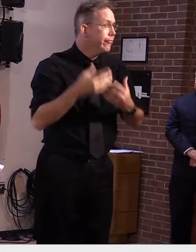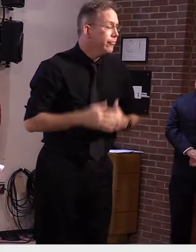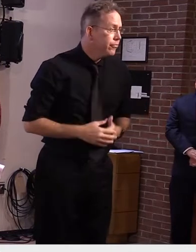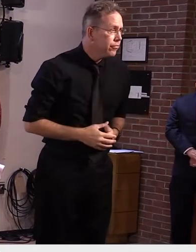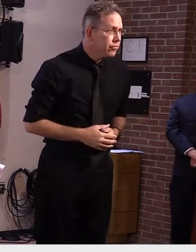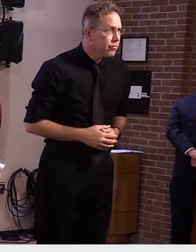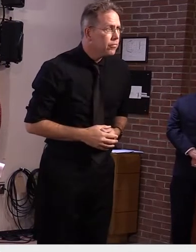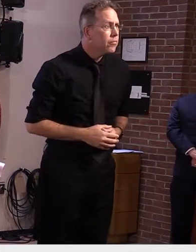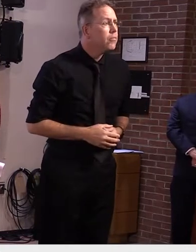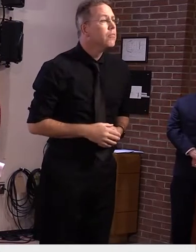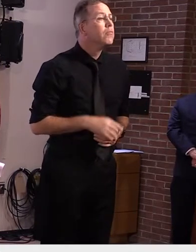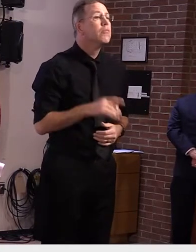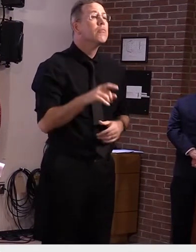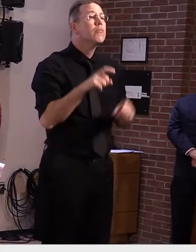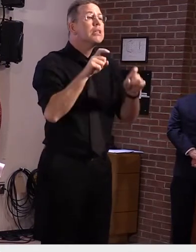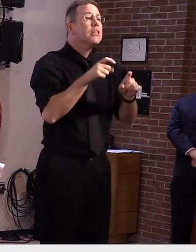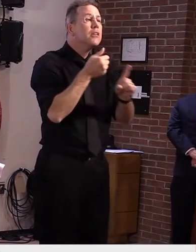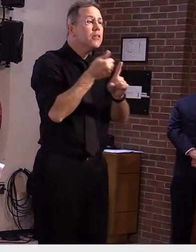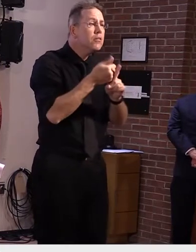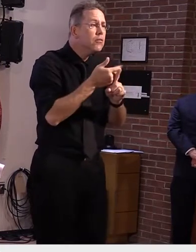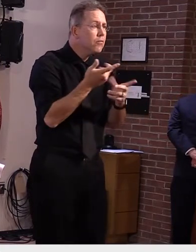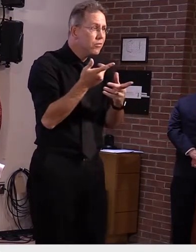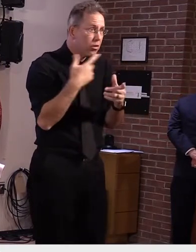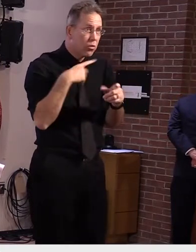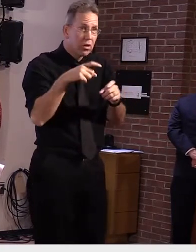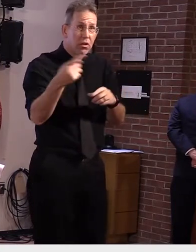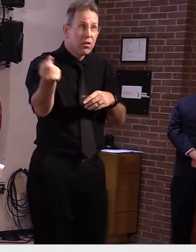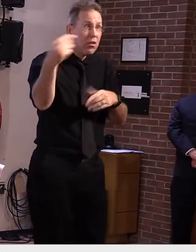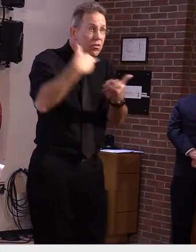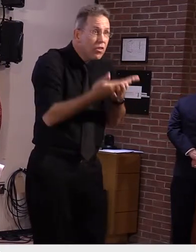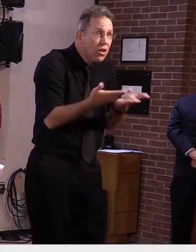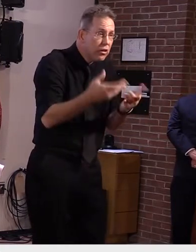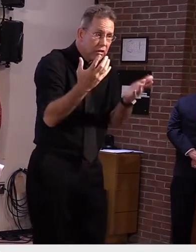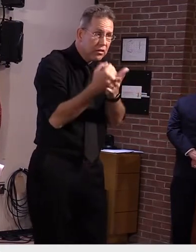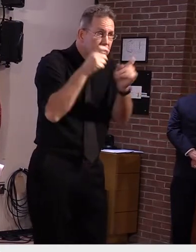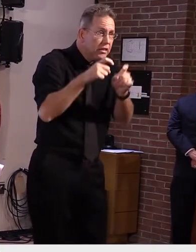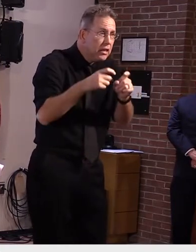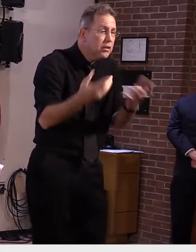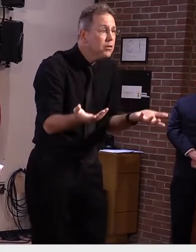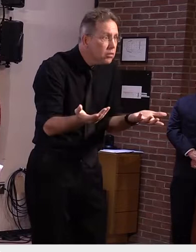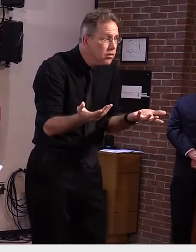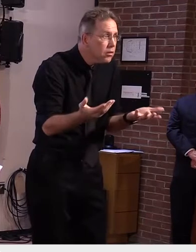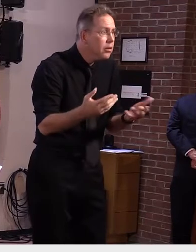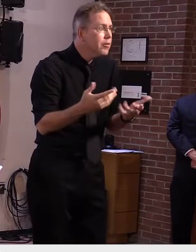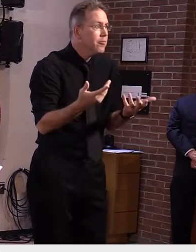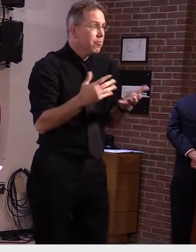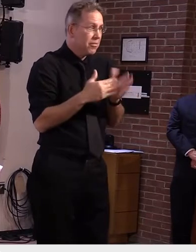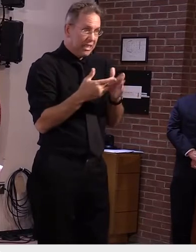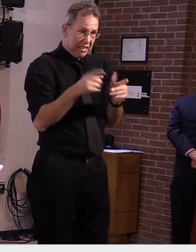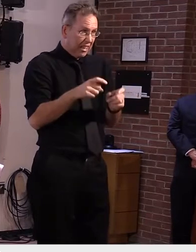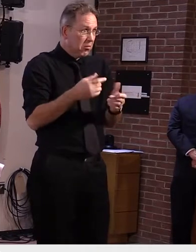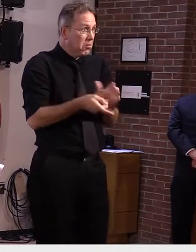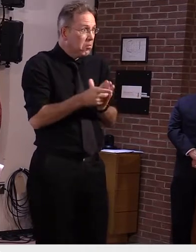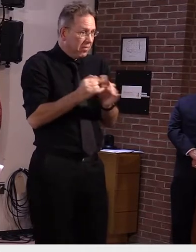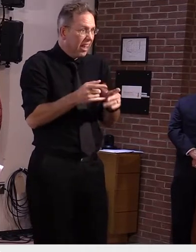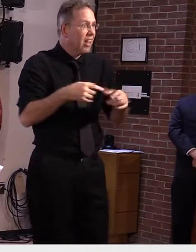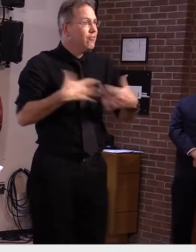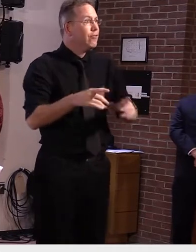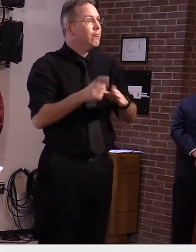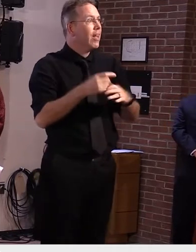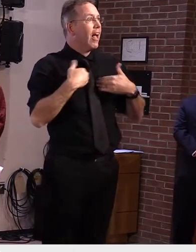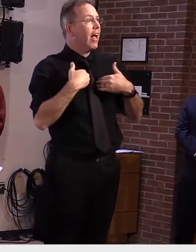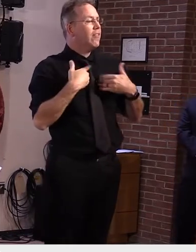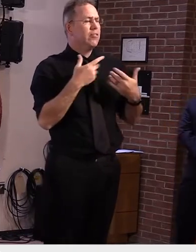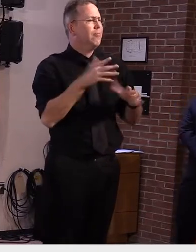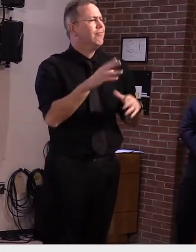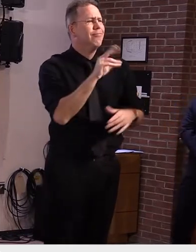arrive, or at the time that they arrive, reflect just one moment in time, and it still may take several days from the